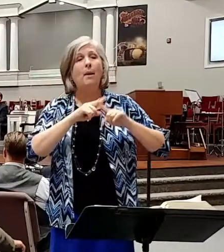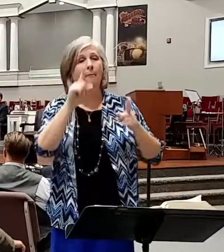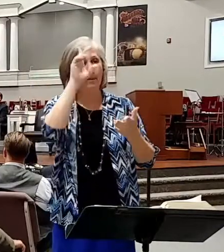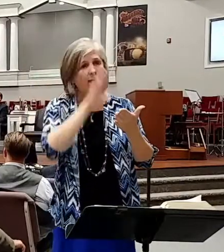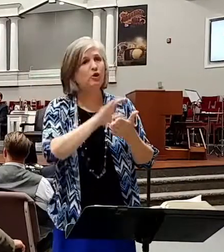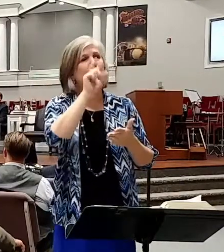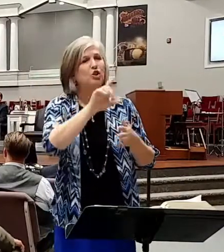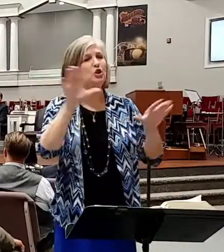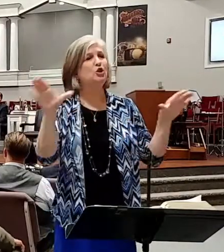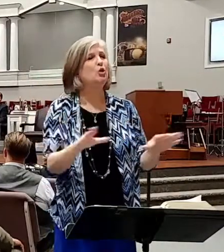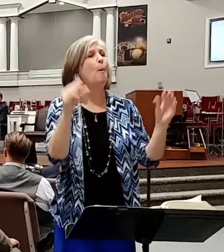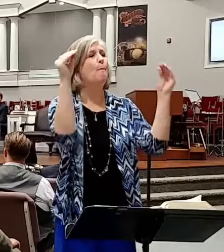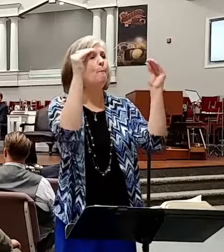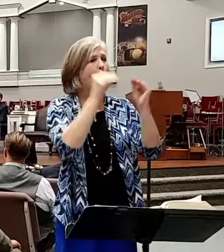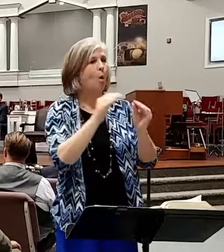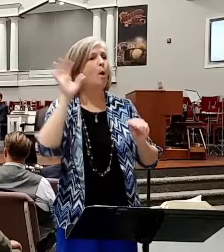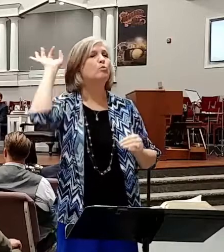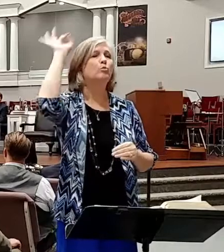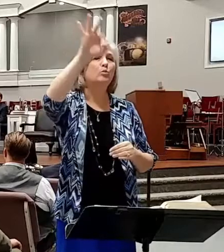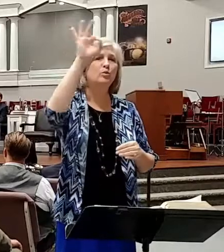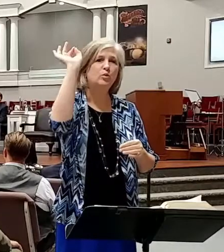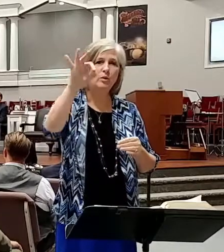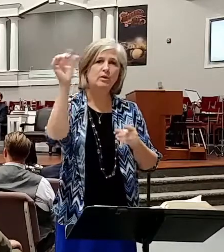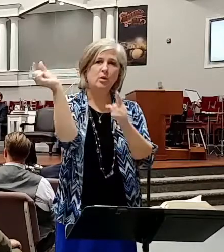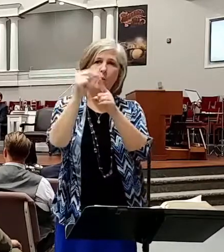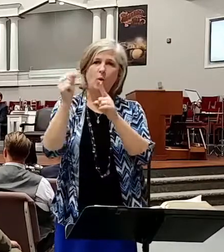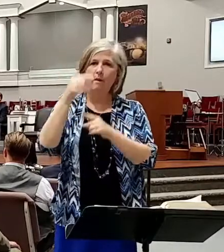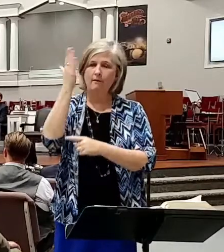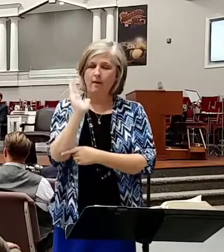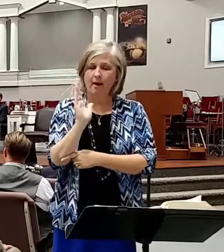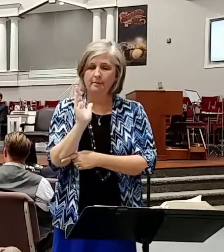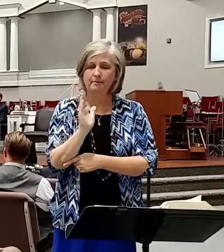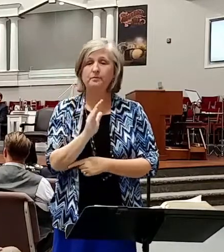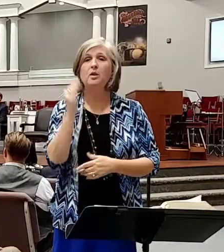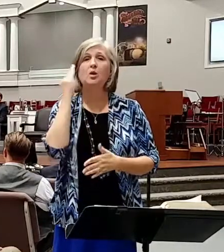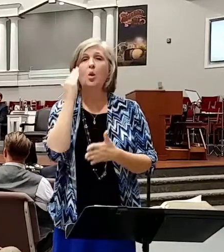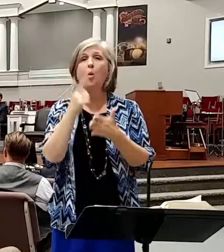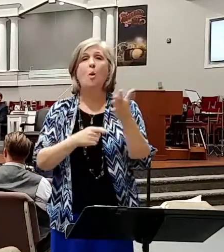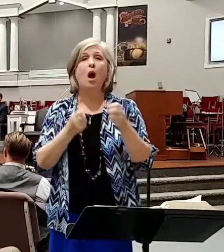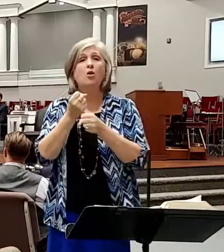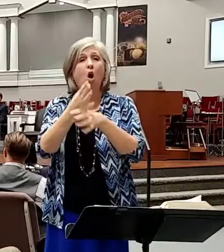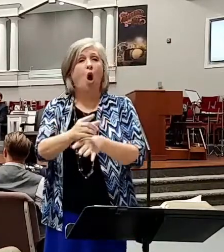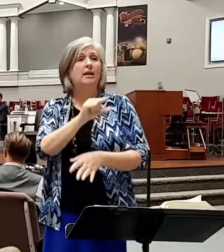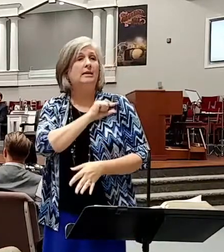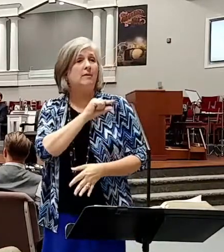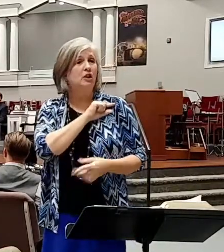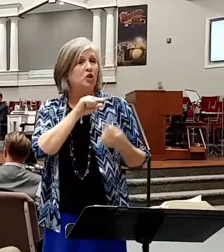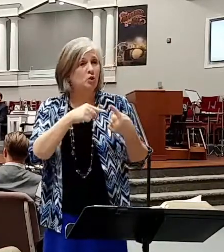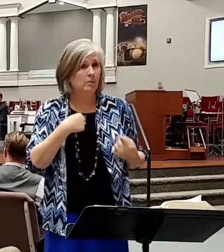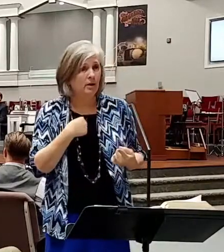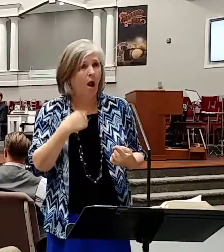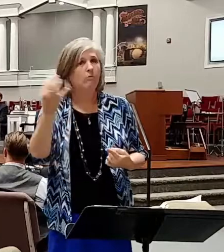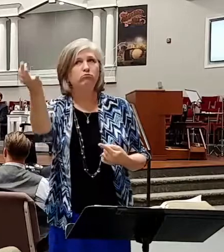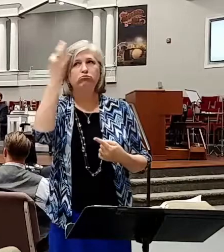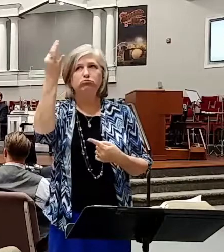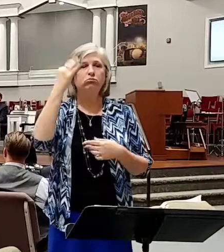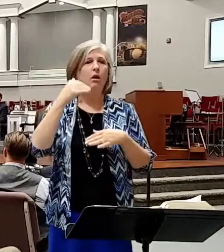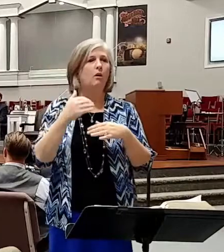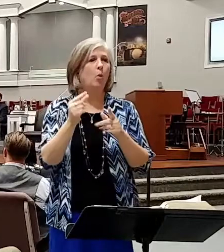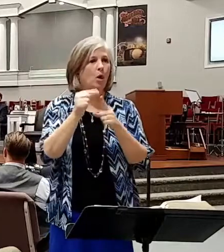more of preaching the Word of God. You know what brought conviction to me? Preaching the Word of God. You know what brought me to my